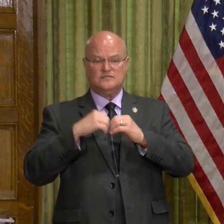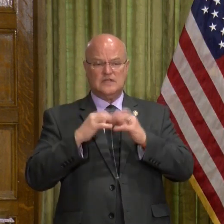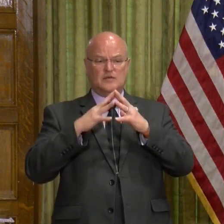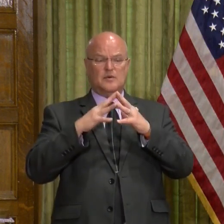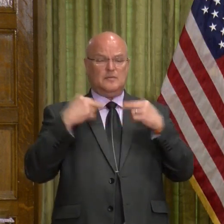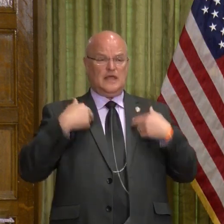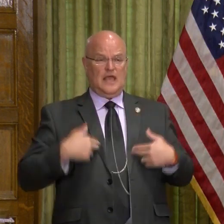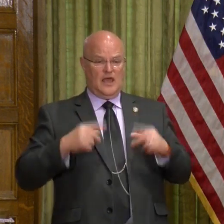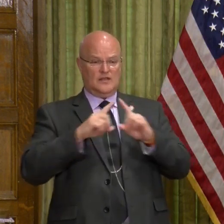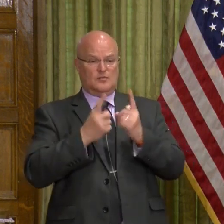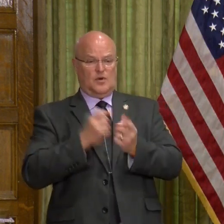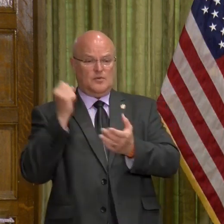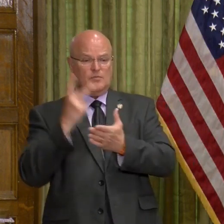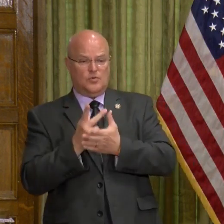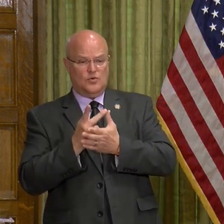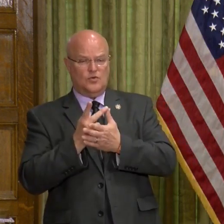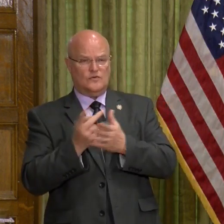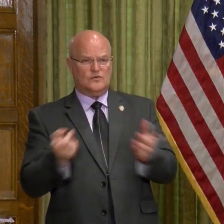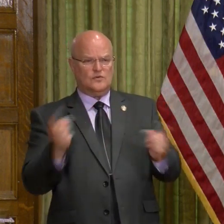department approved it, or the other way around?